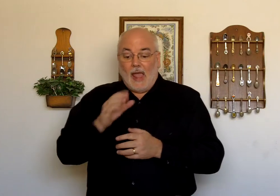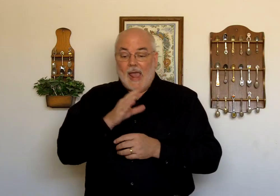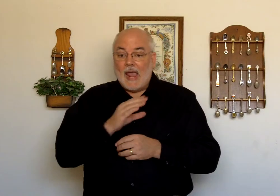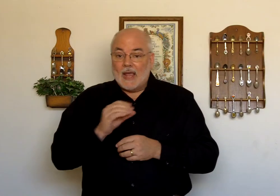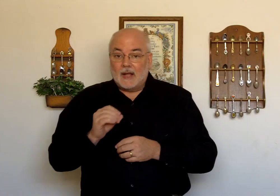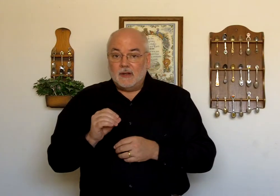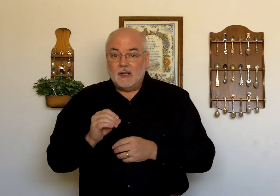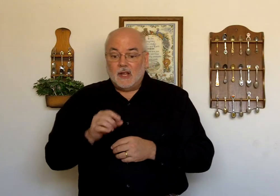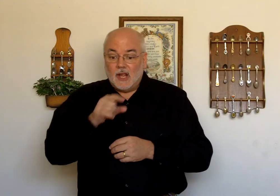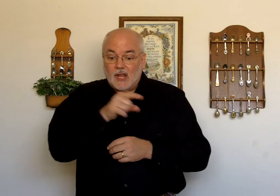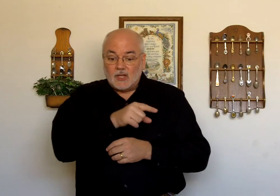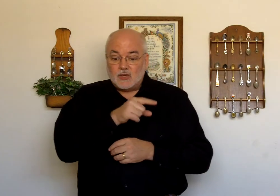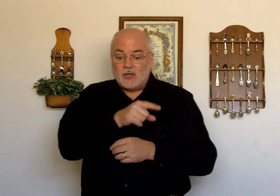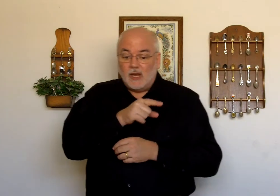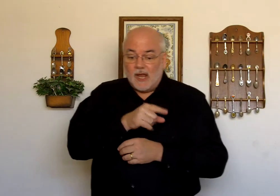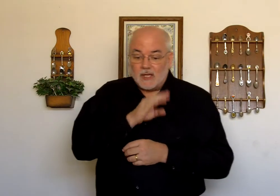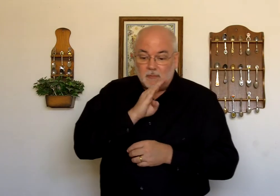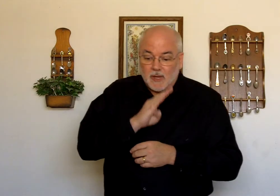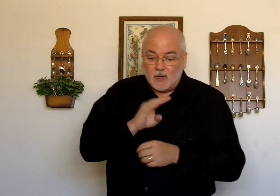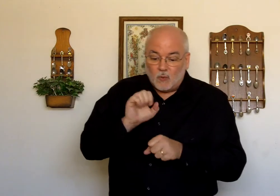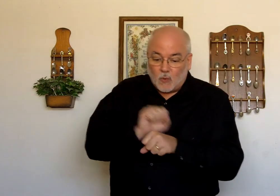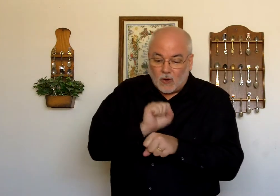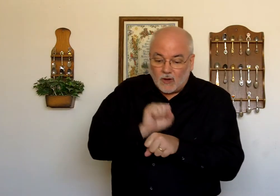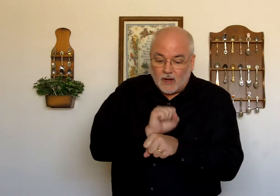And. She has been working.